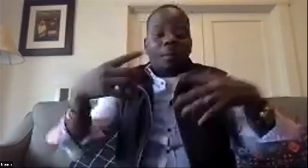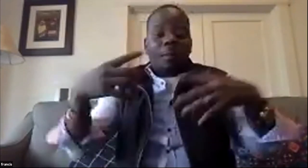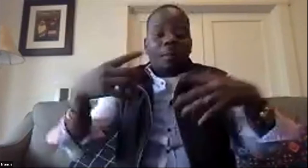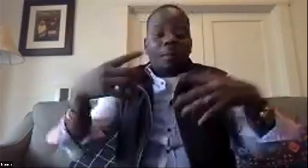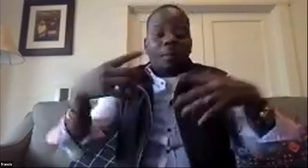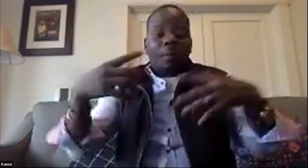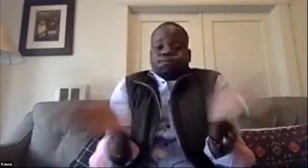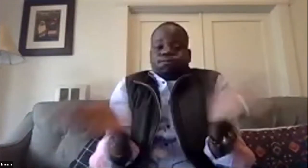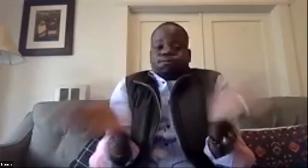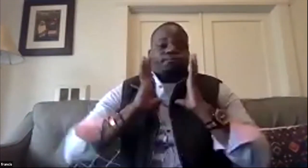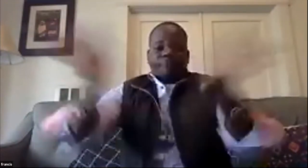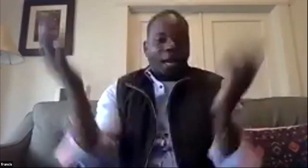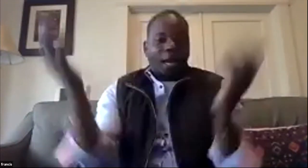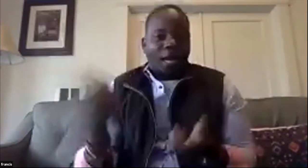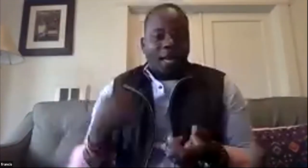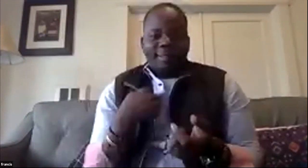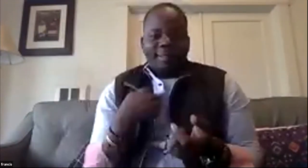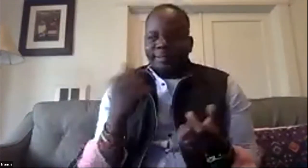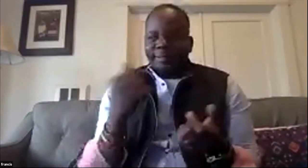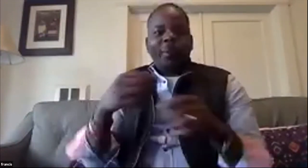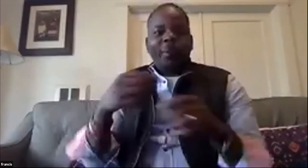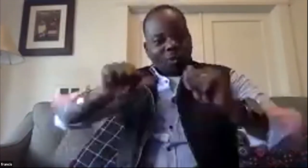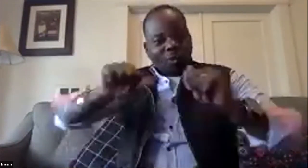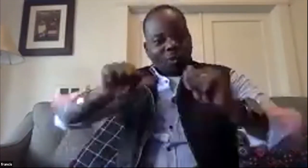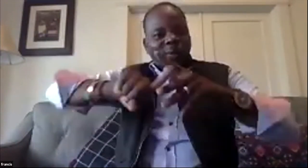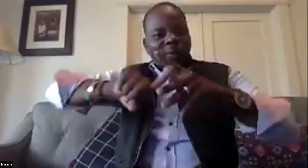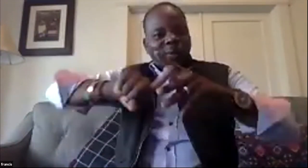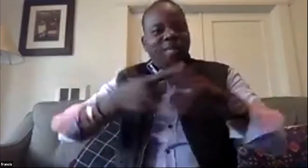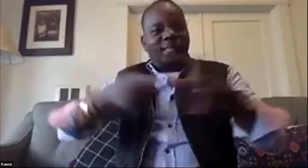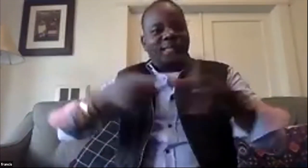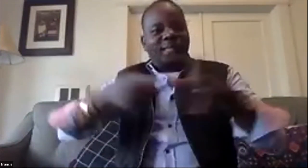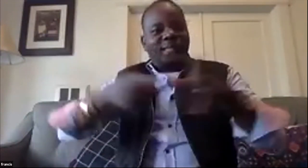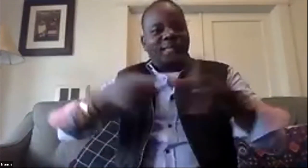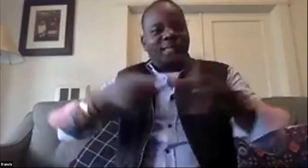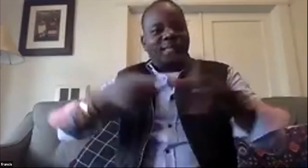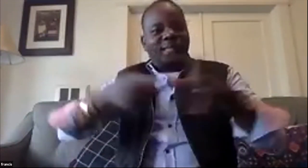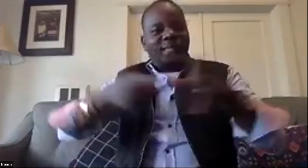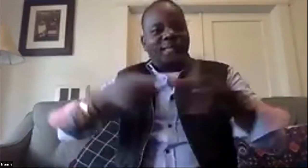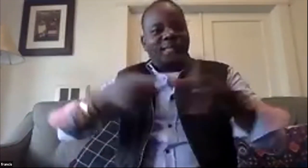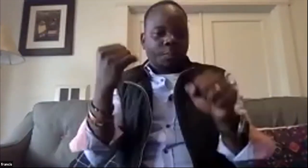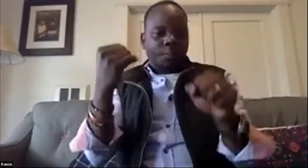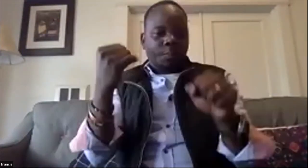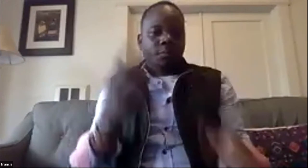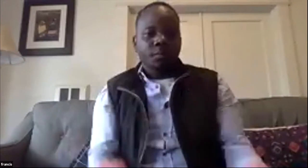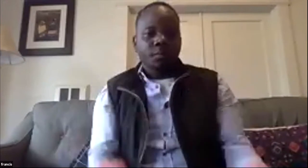not